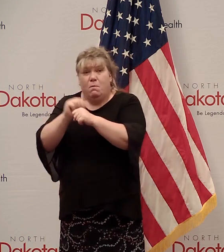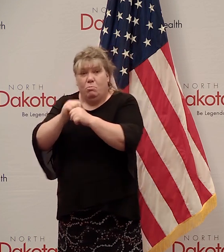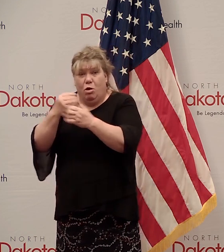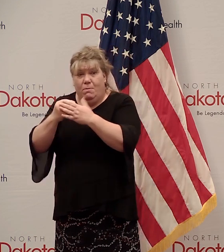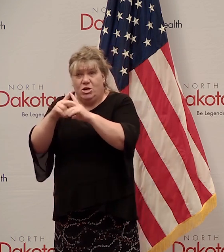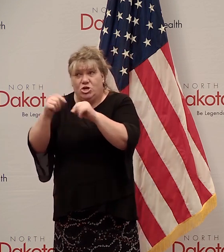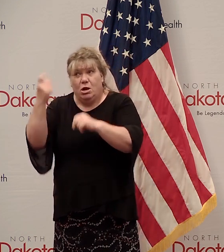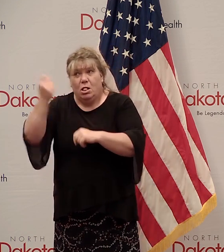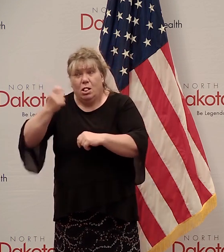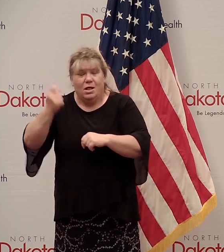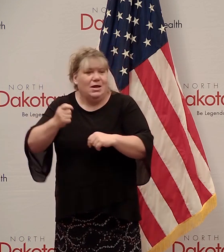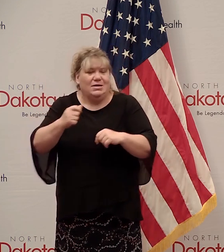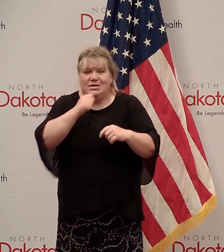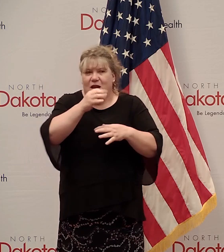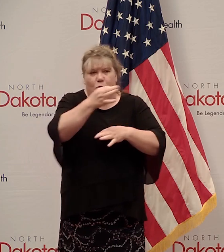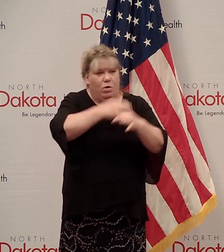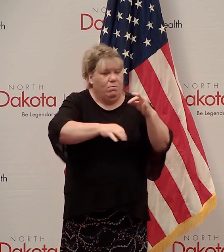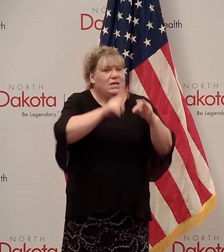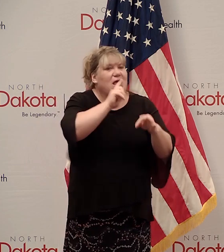value of actually working.